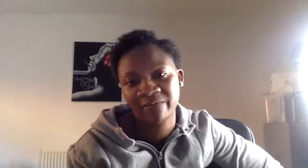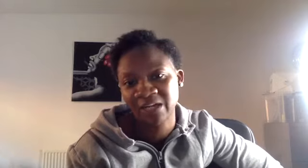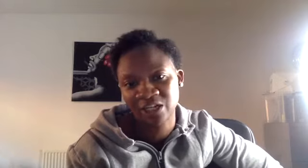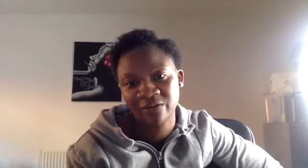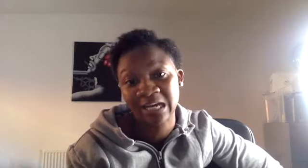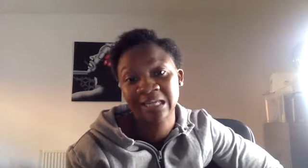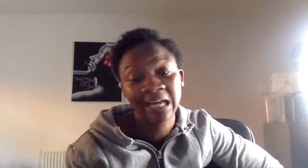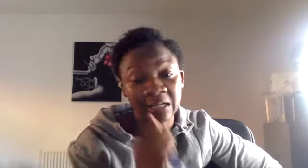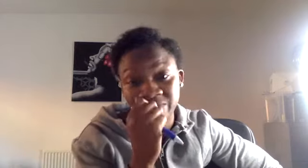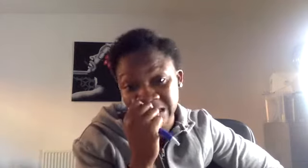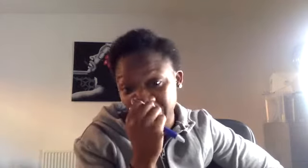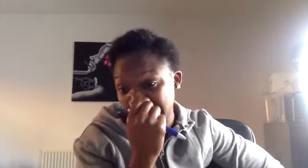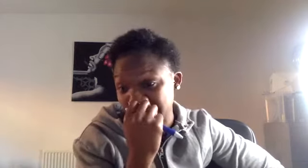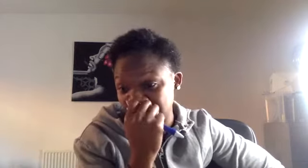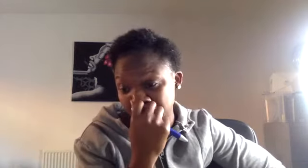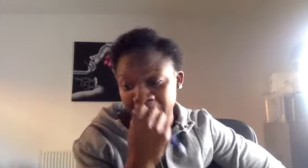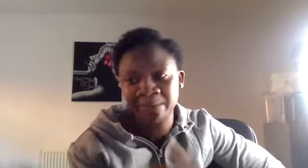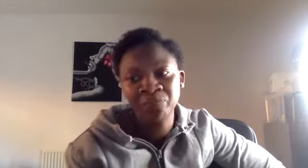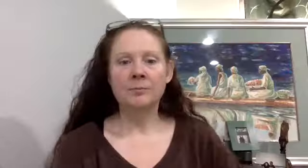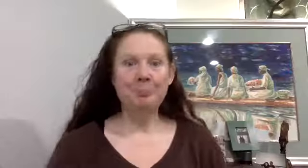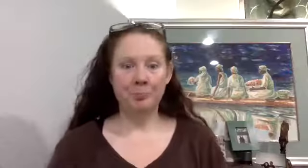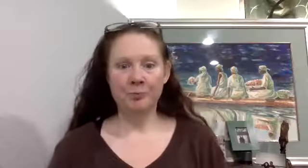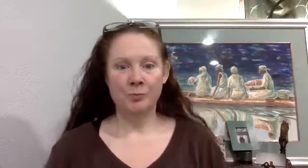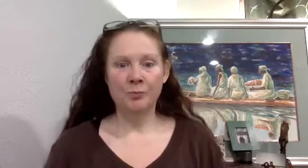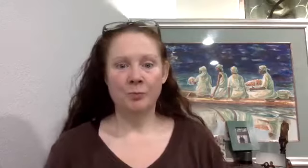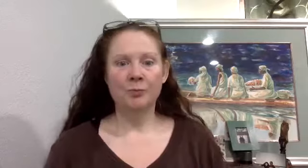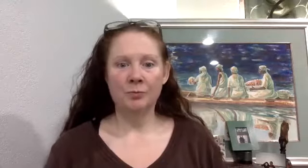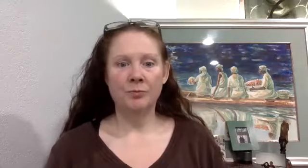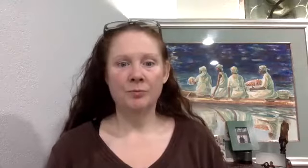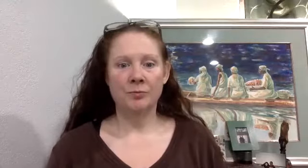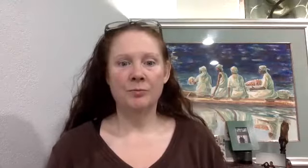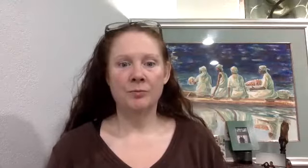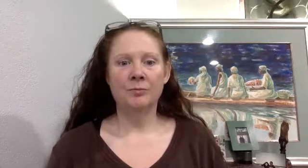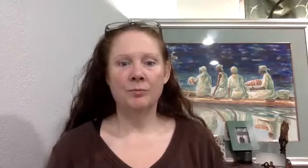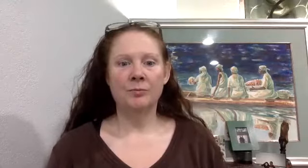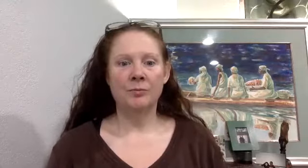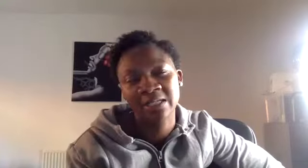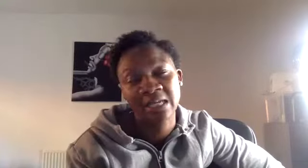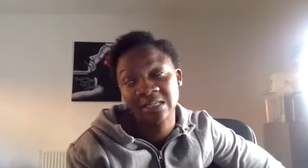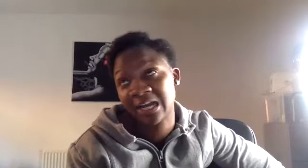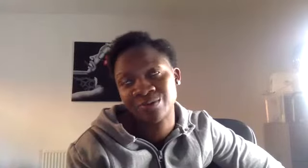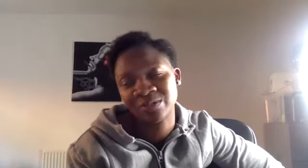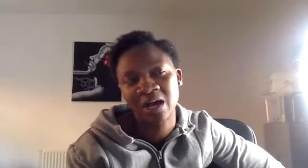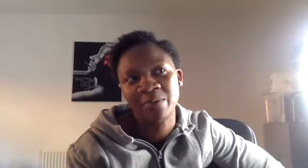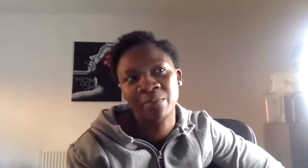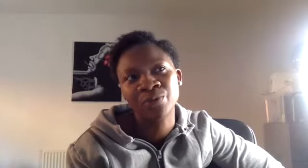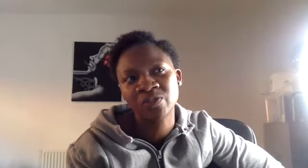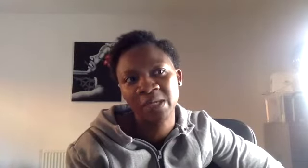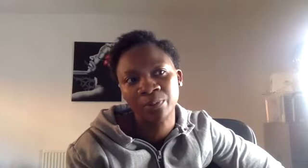fascia and that the connectivity of that tissue to them, often when they come to me, and I say this again all the time, that most people